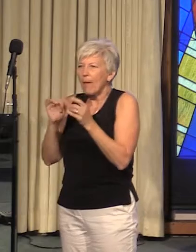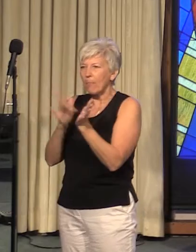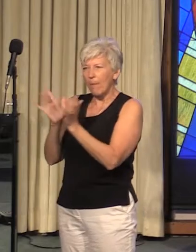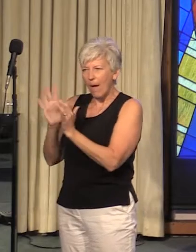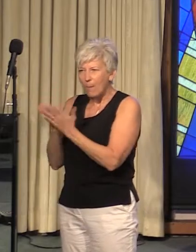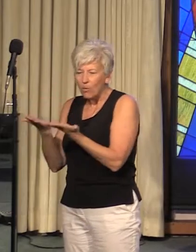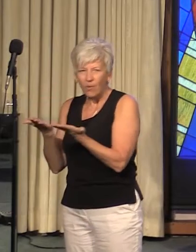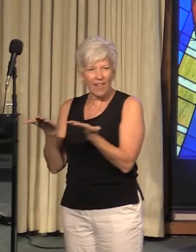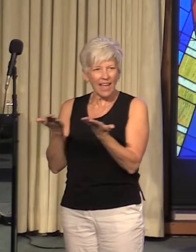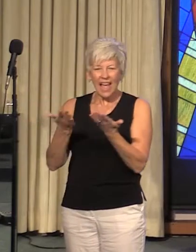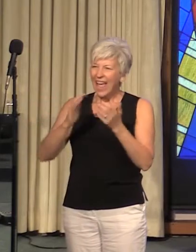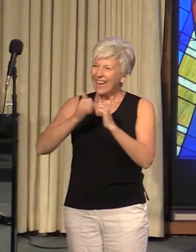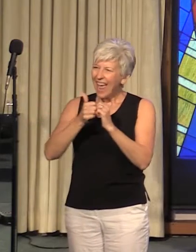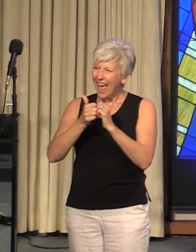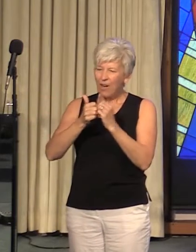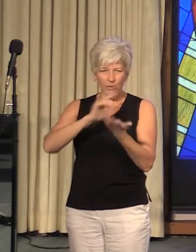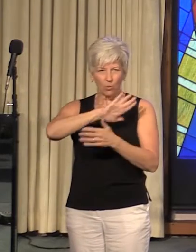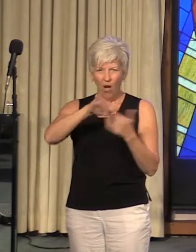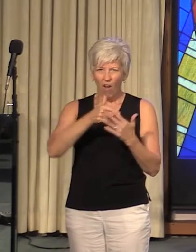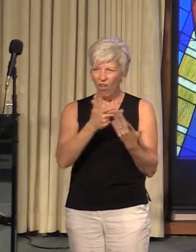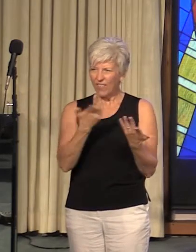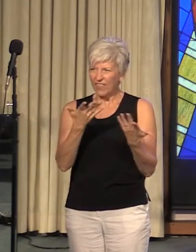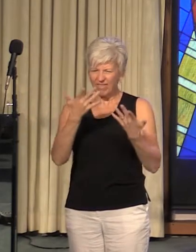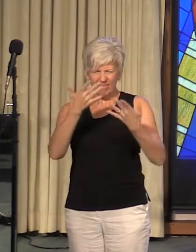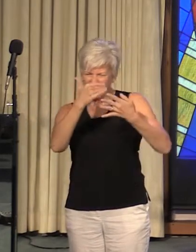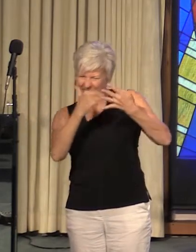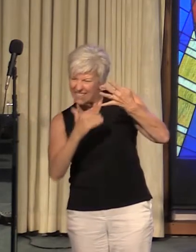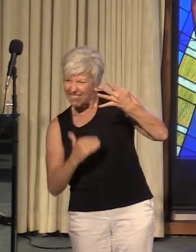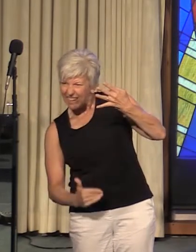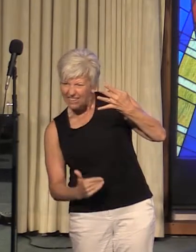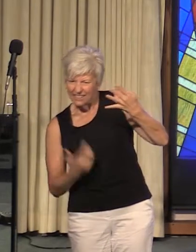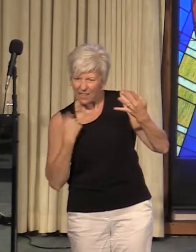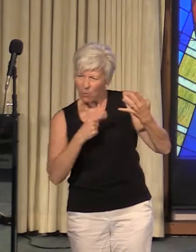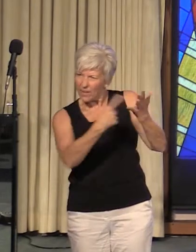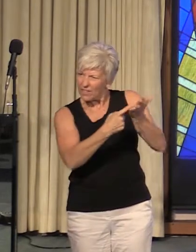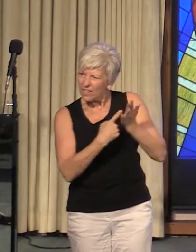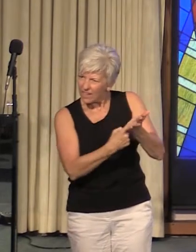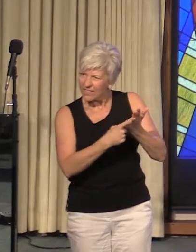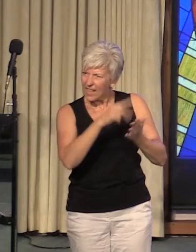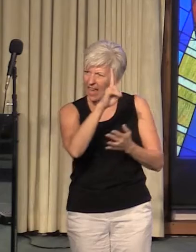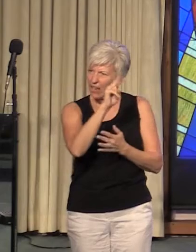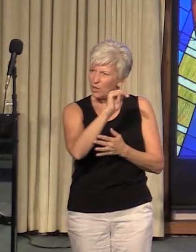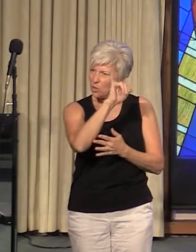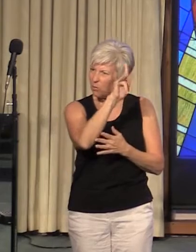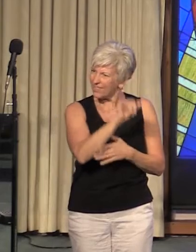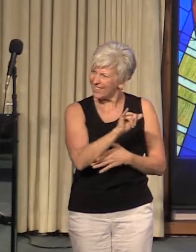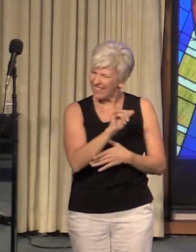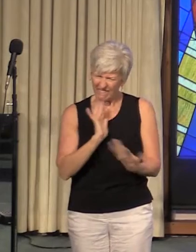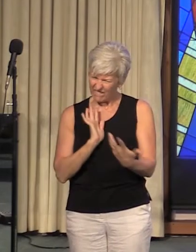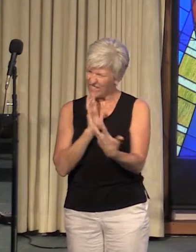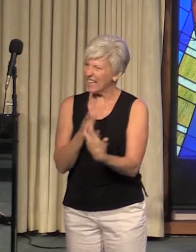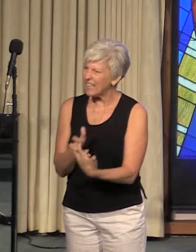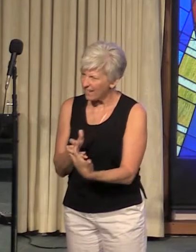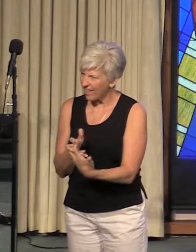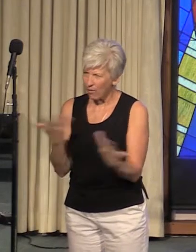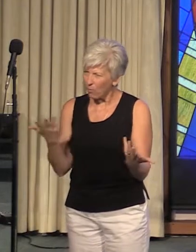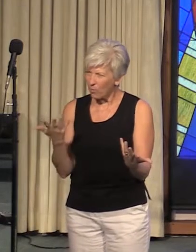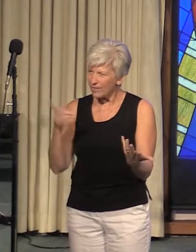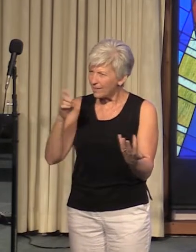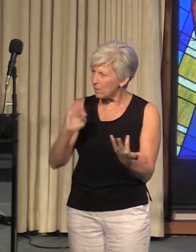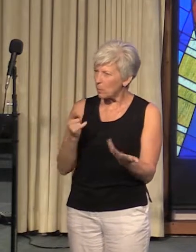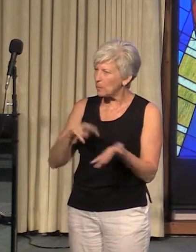And how do all these things that we talk about in unity fit into that? How does, what's that all supposed to mean?